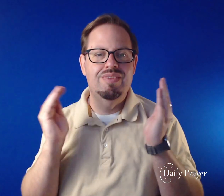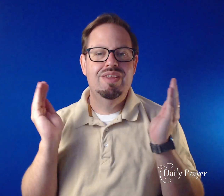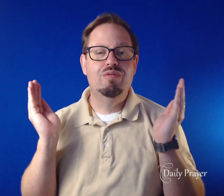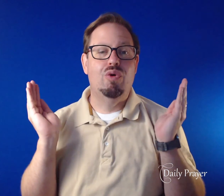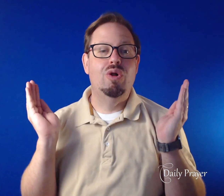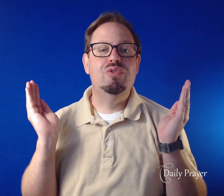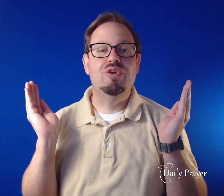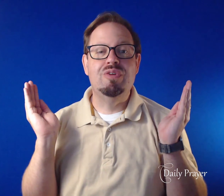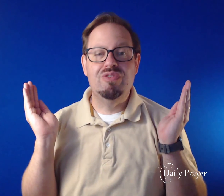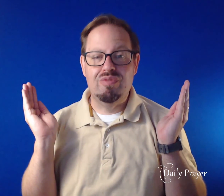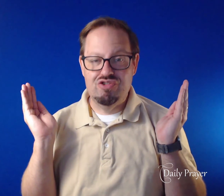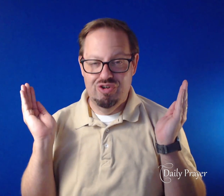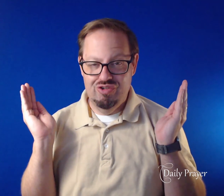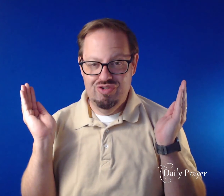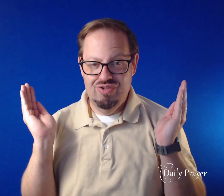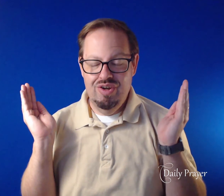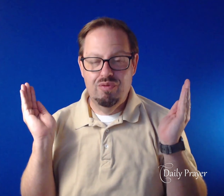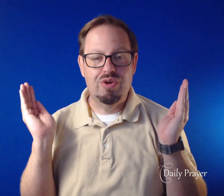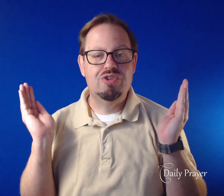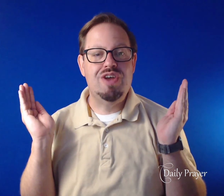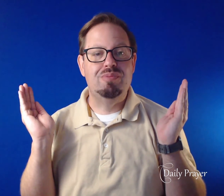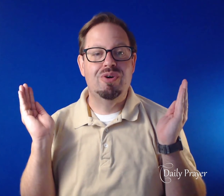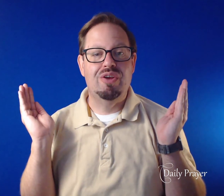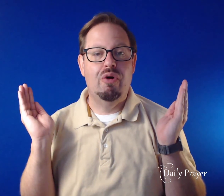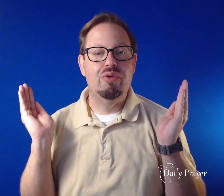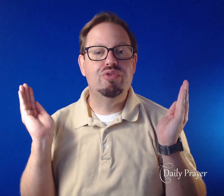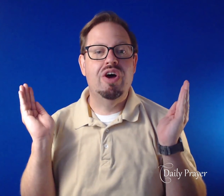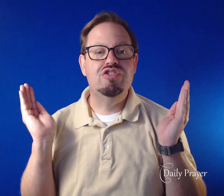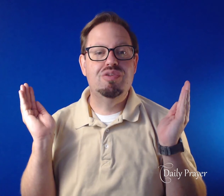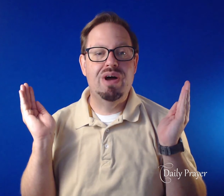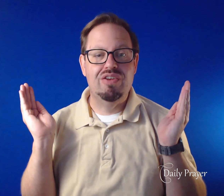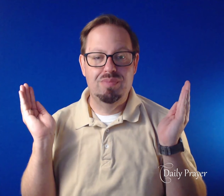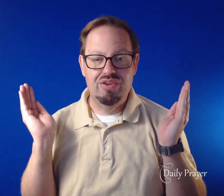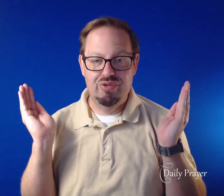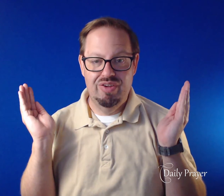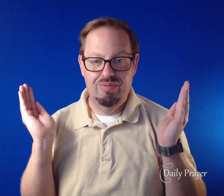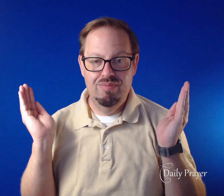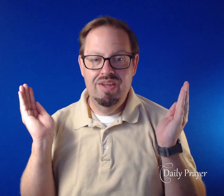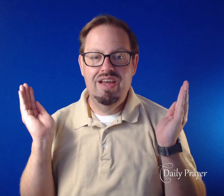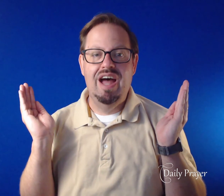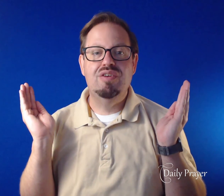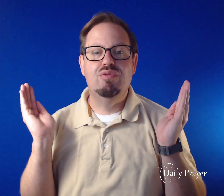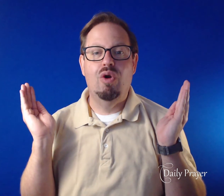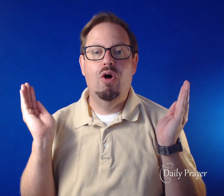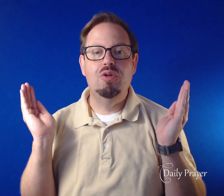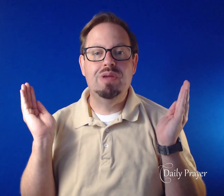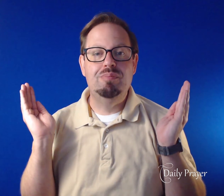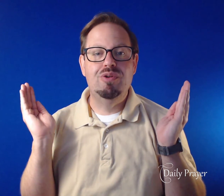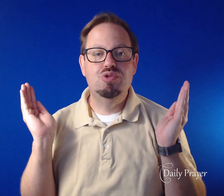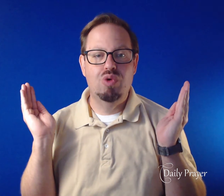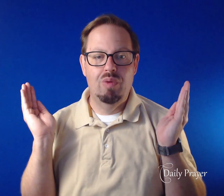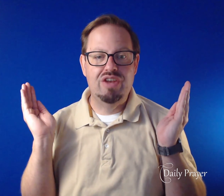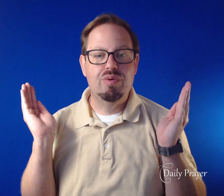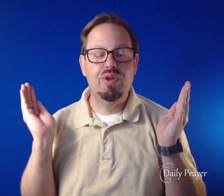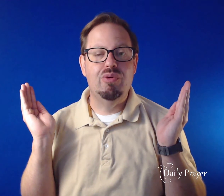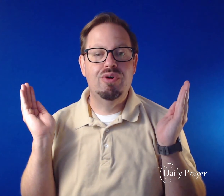For all servants of the Church, for the Good Shepherd and all those touched by its ministries, and for all people who await from the Lord,